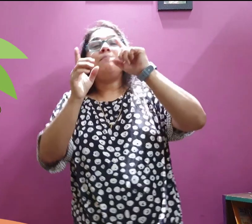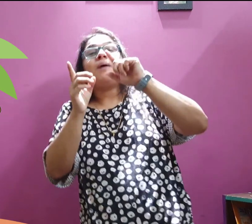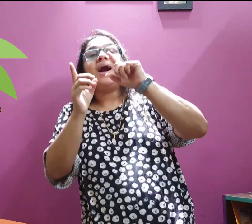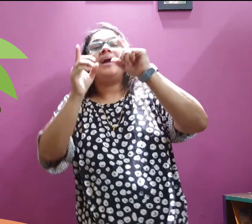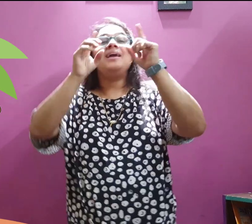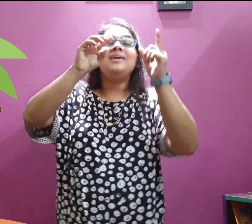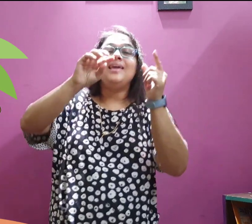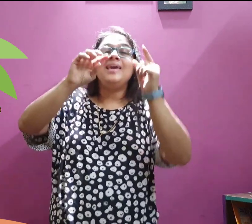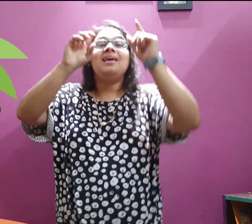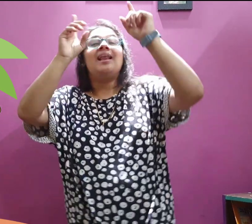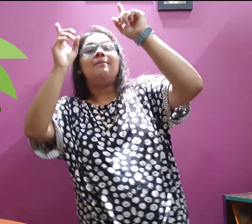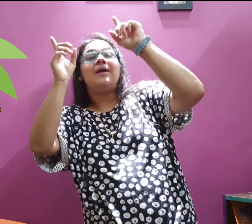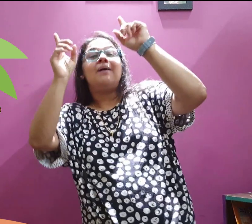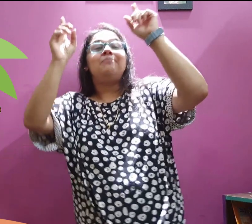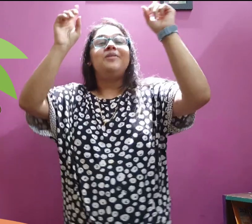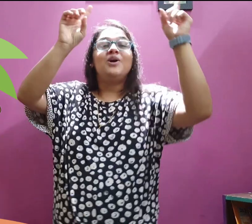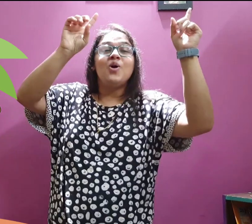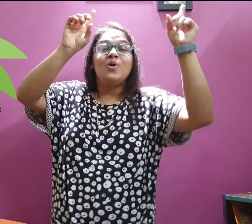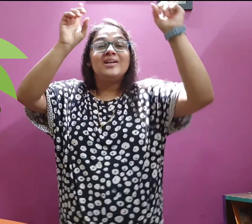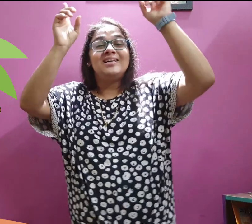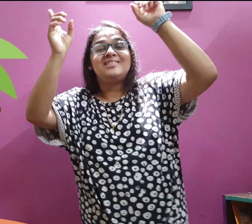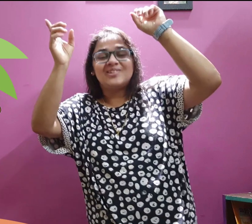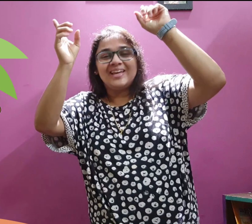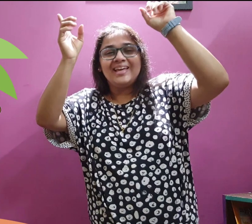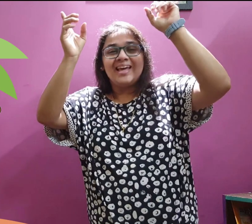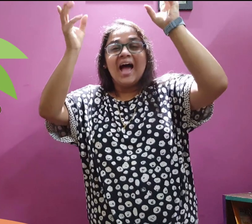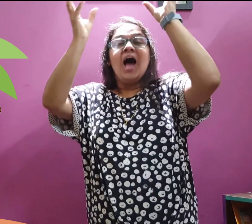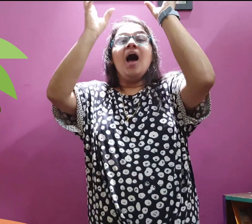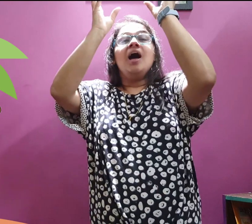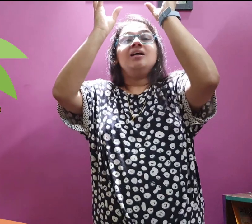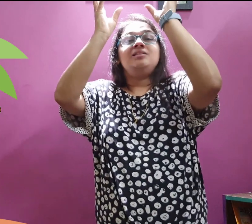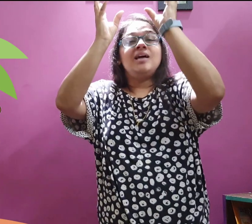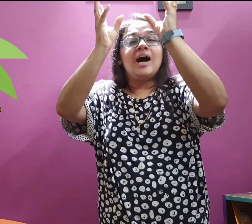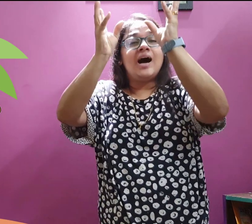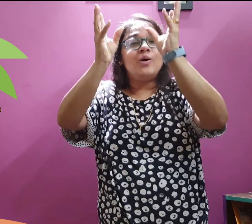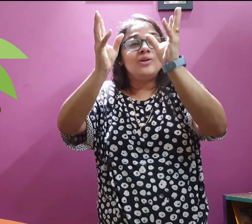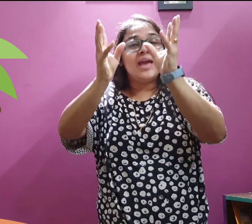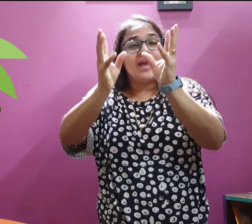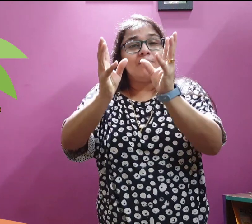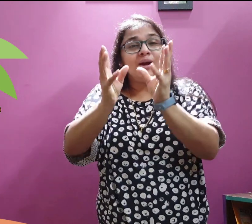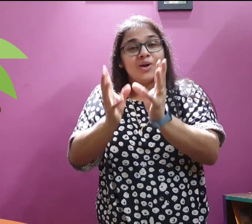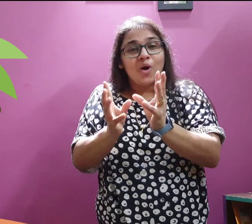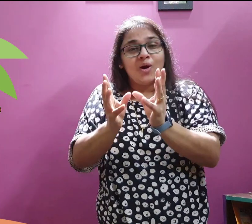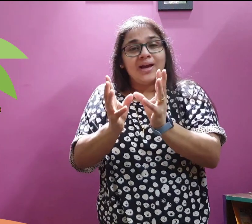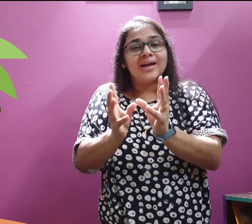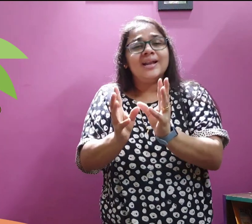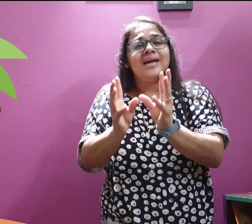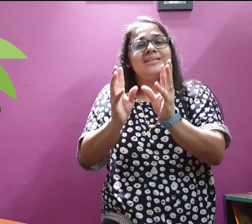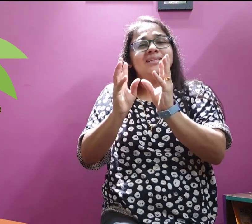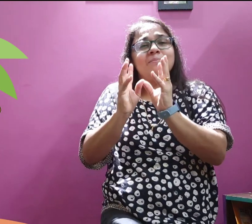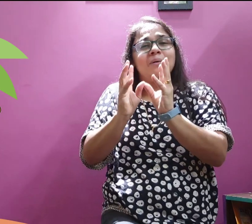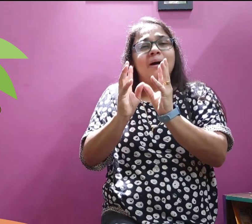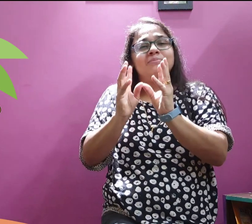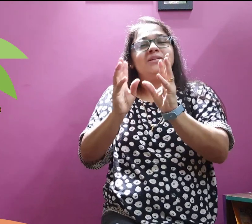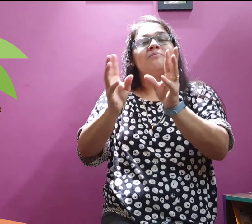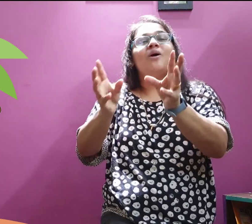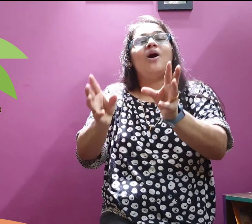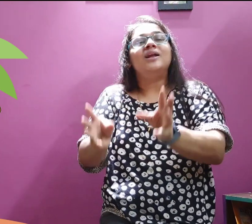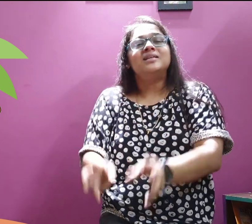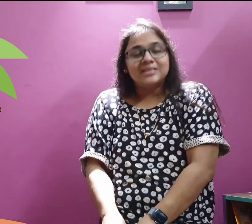Monkey climbed up the coconut tree. Down came a coconut and bumped him on his